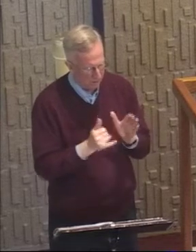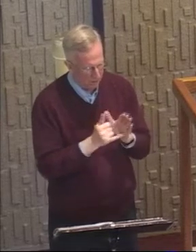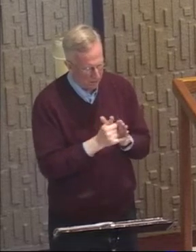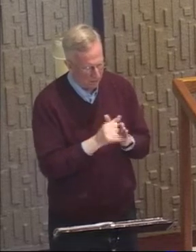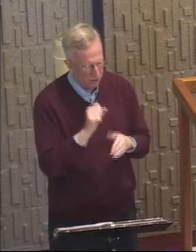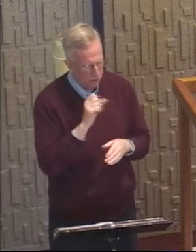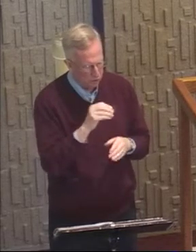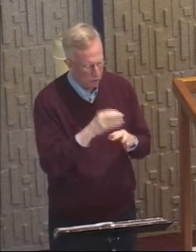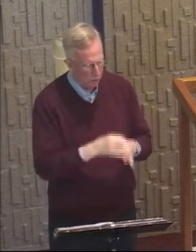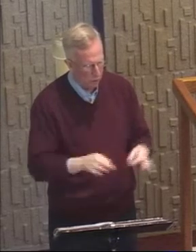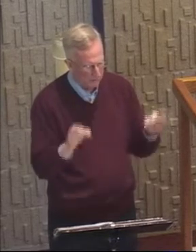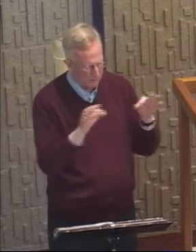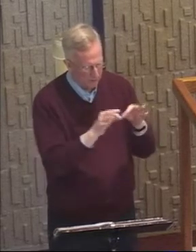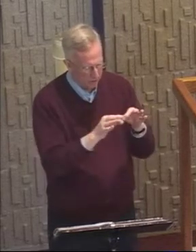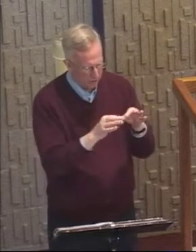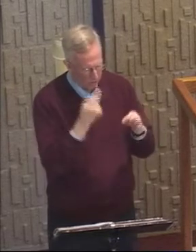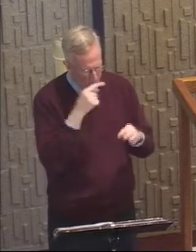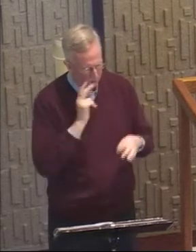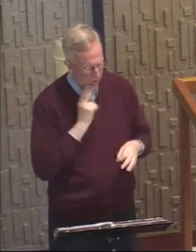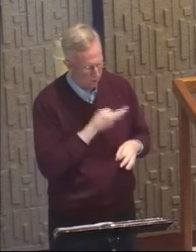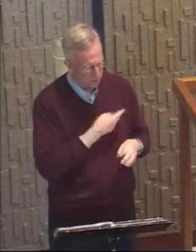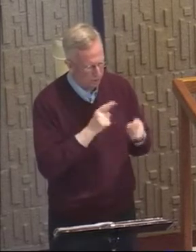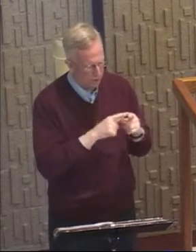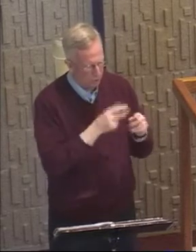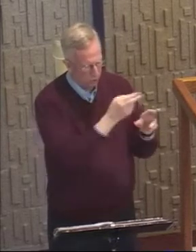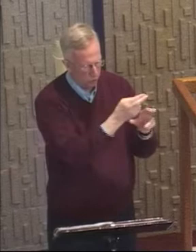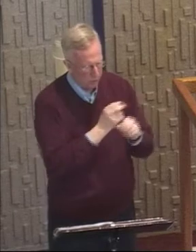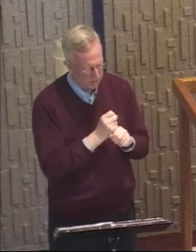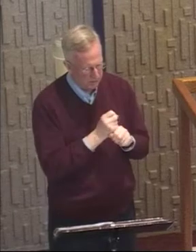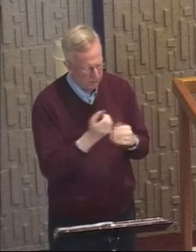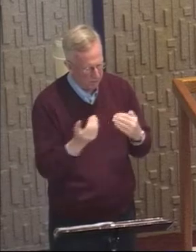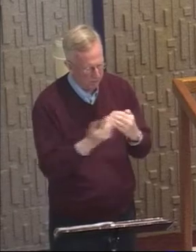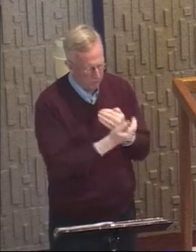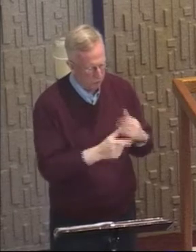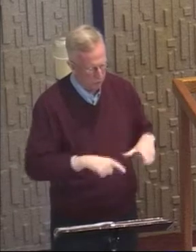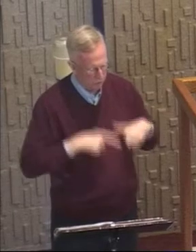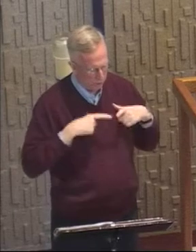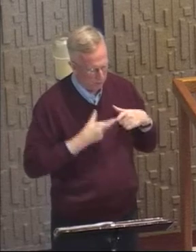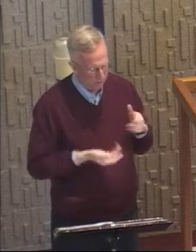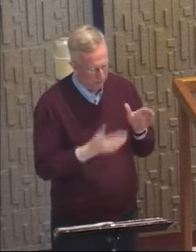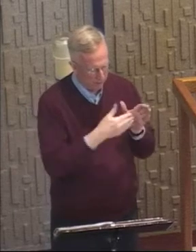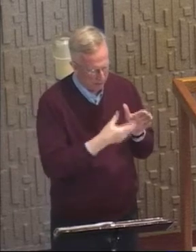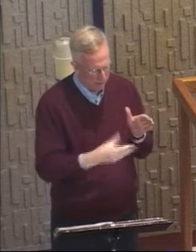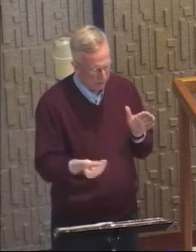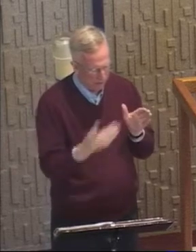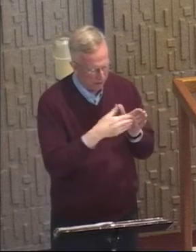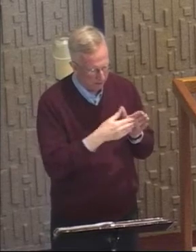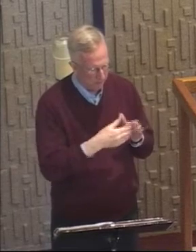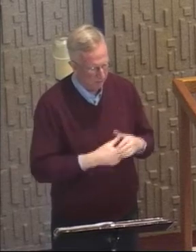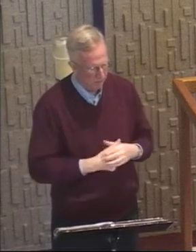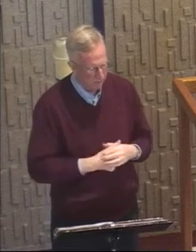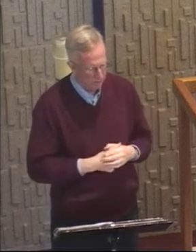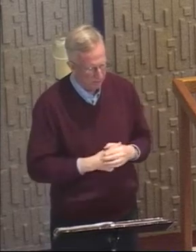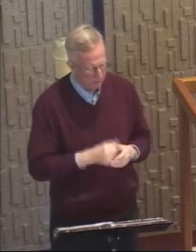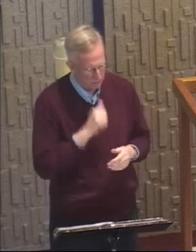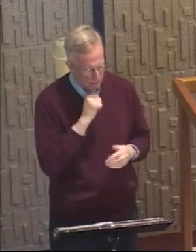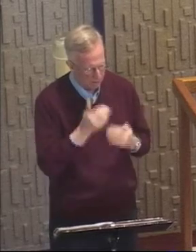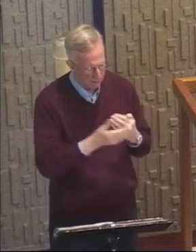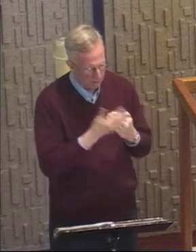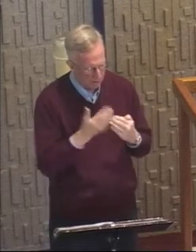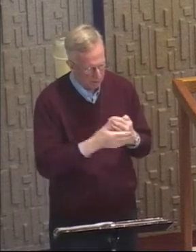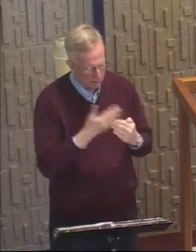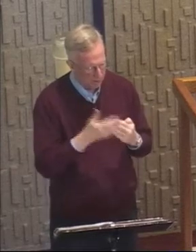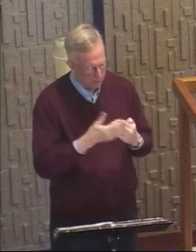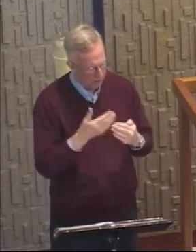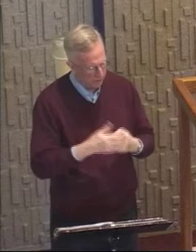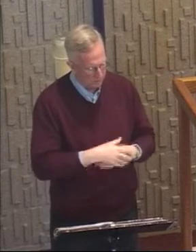for us to receive new life again and again and again. It's not easy. God does